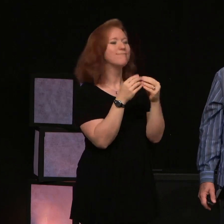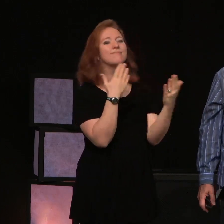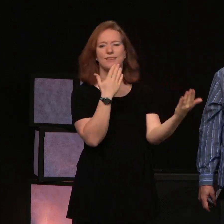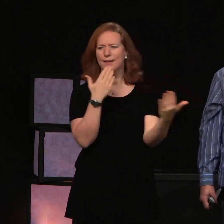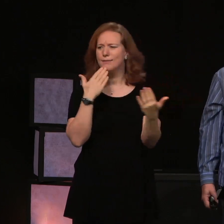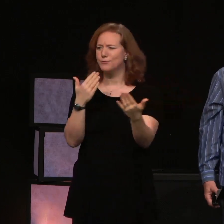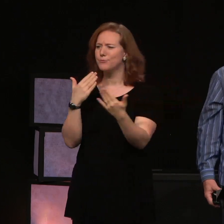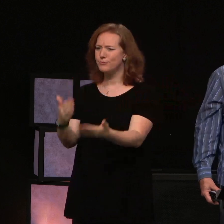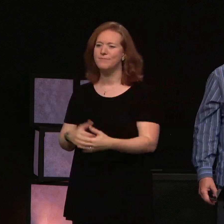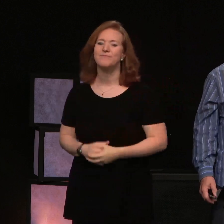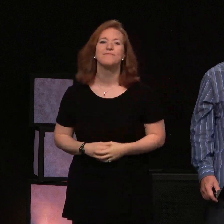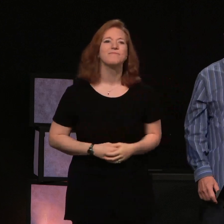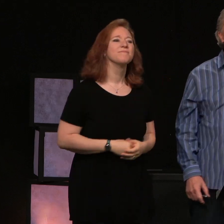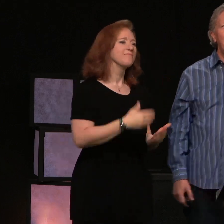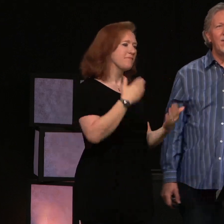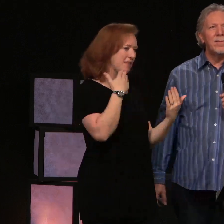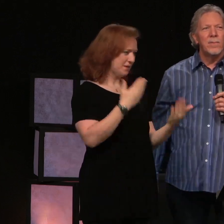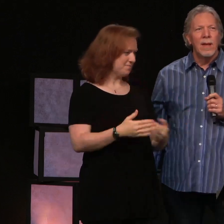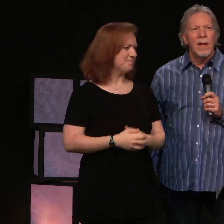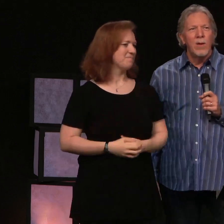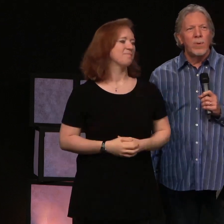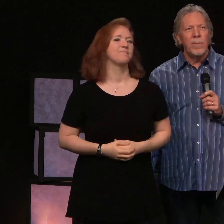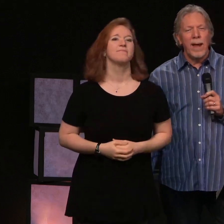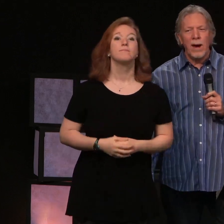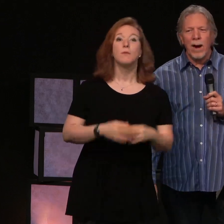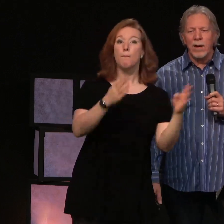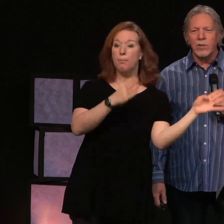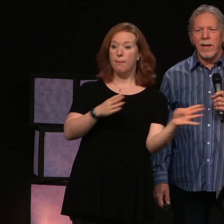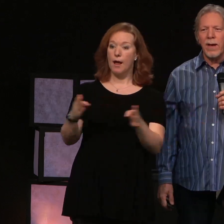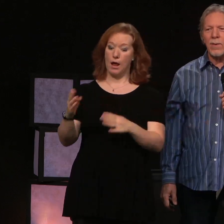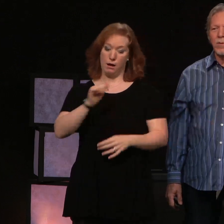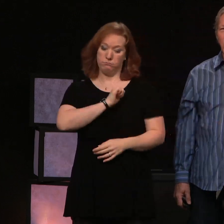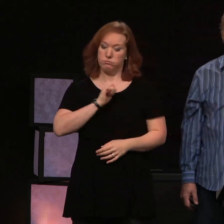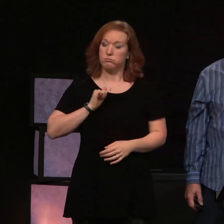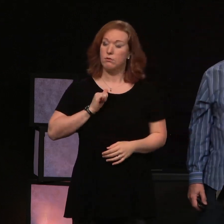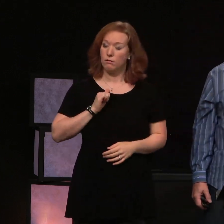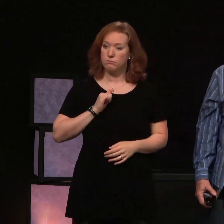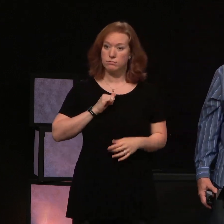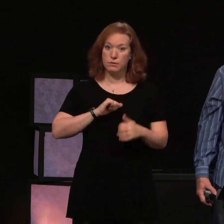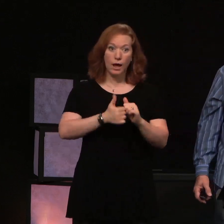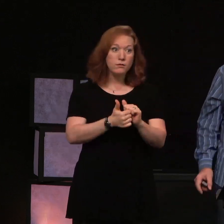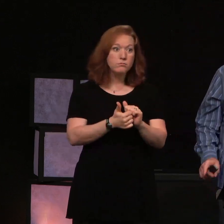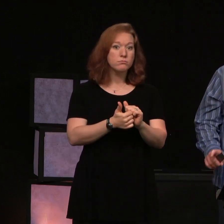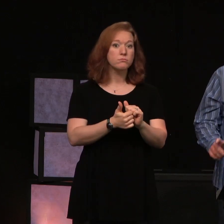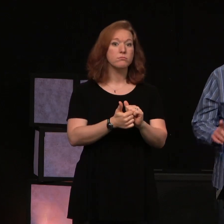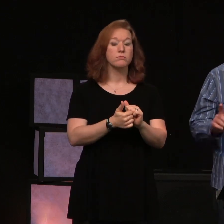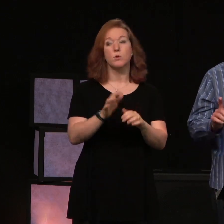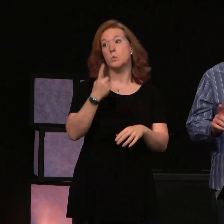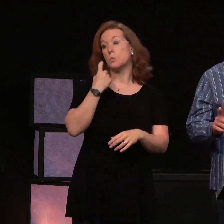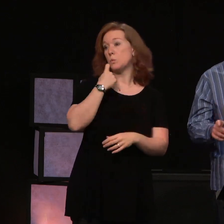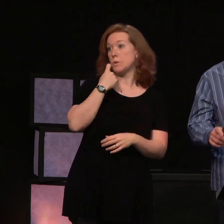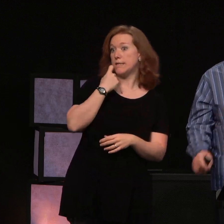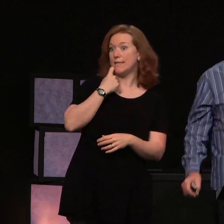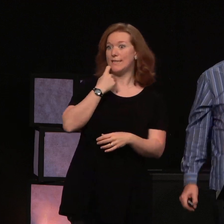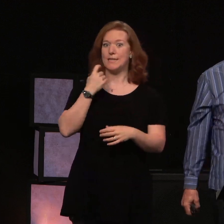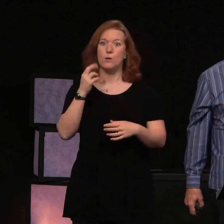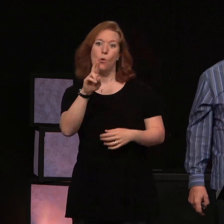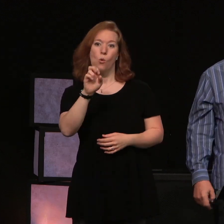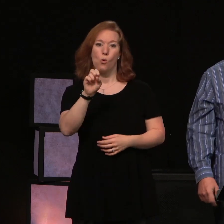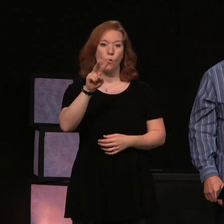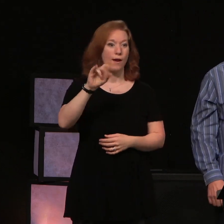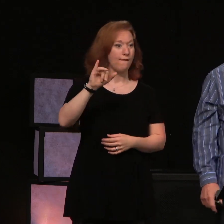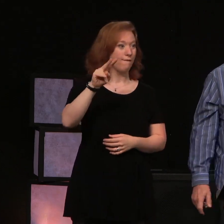Thank you. Thank you. Prepare ourselves through. Recently, it's been through revival. Revival